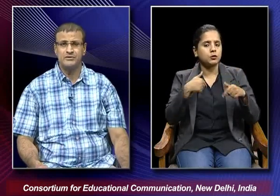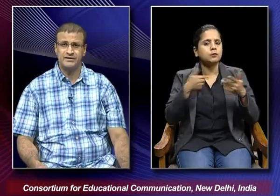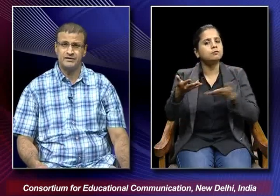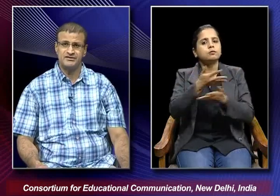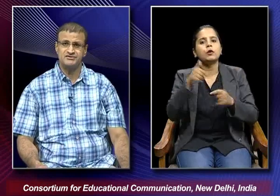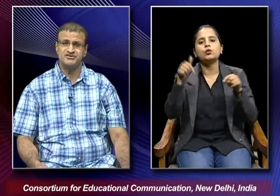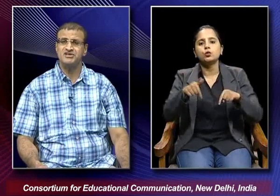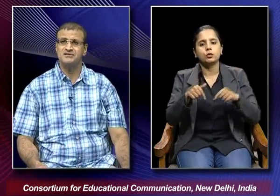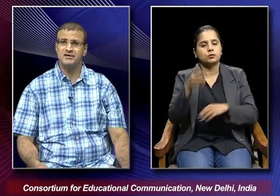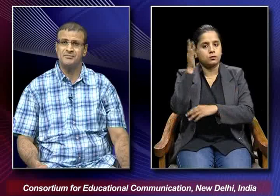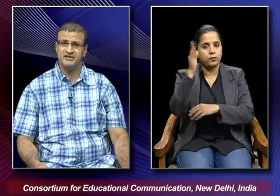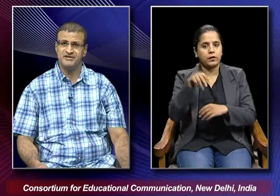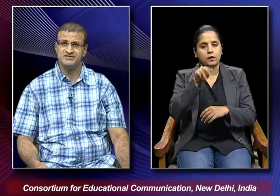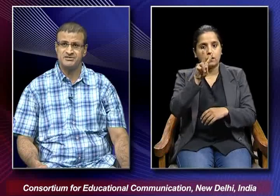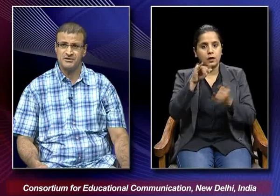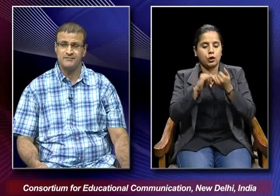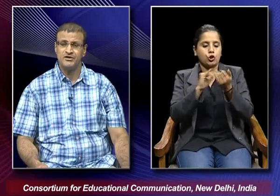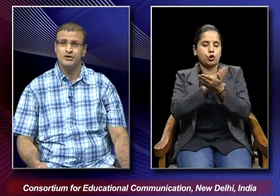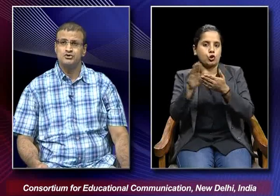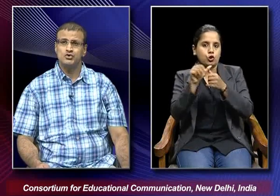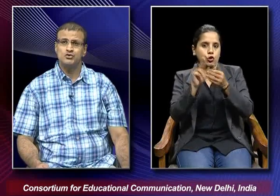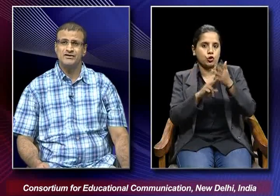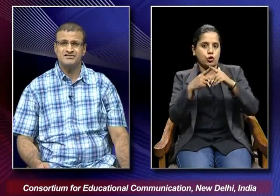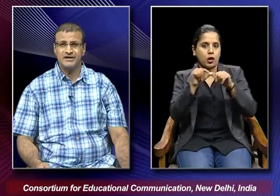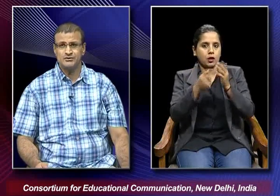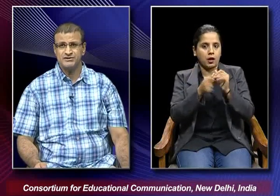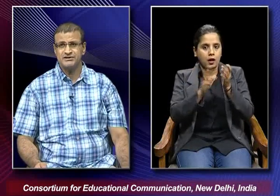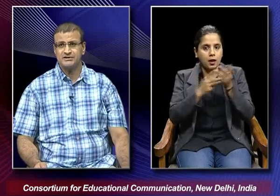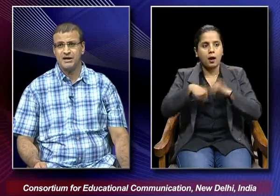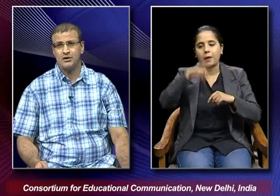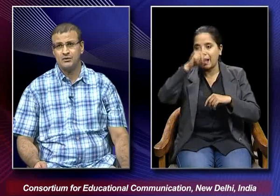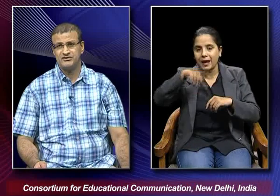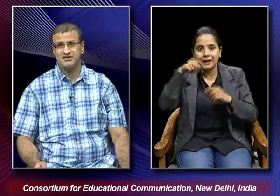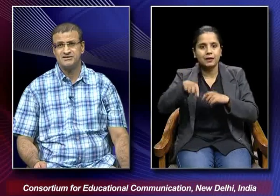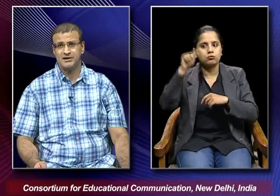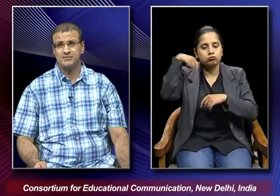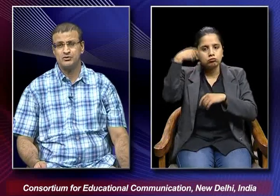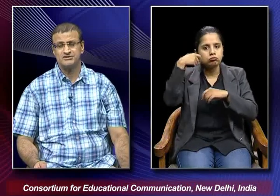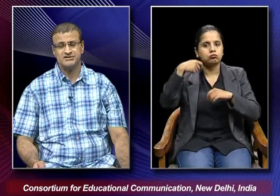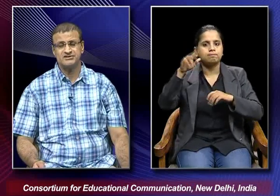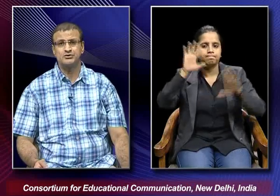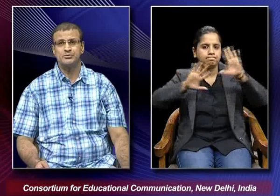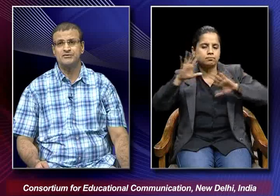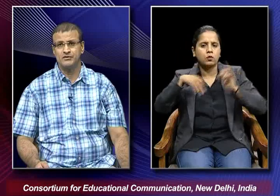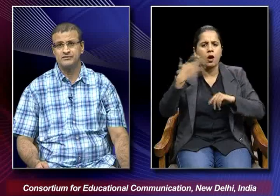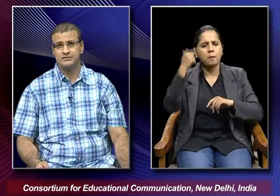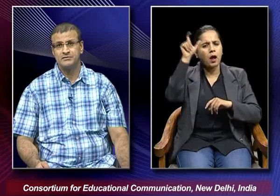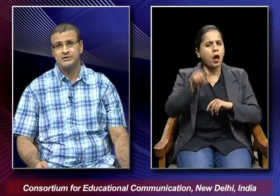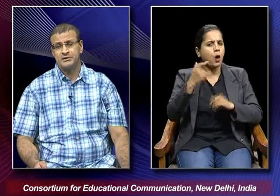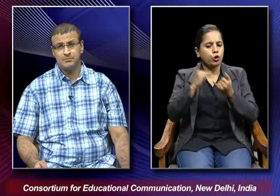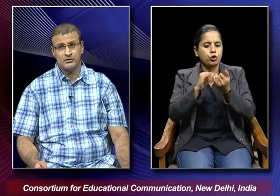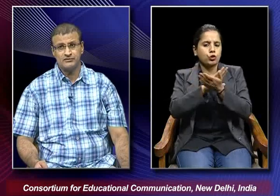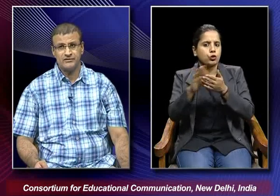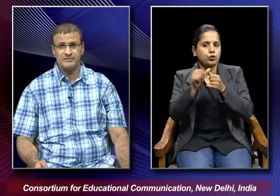talk today is Vishantaram and Indian cinema. So we will try to see that how Vishantaram who is considered to be one of the